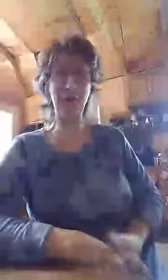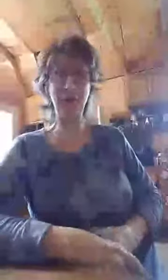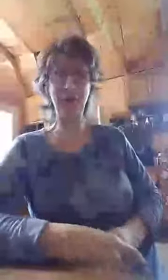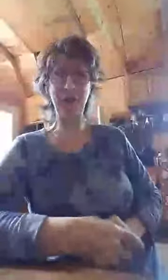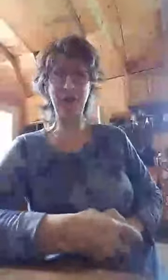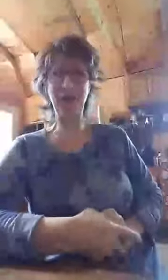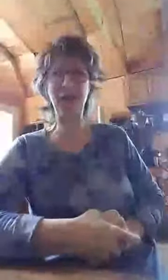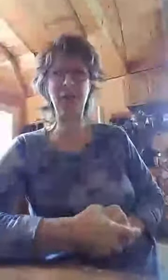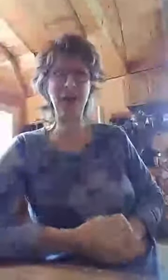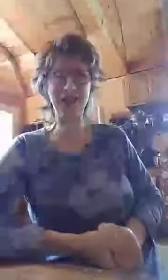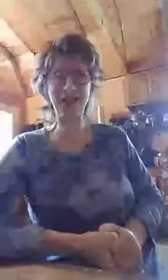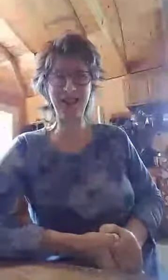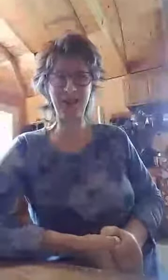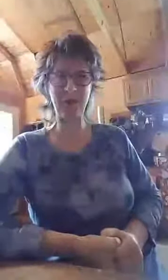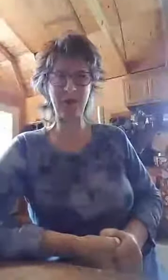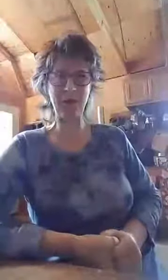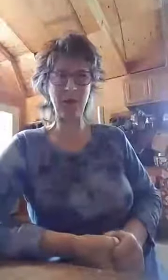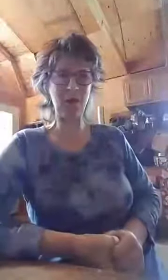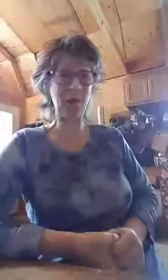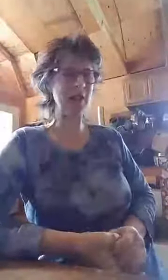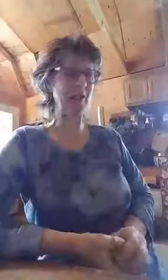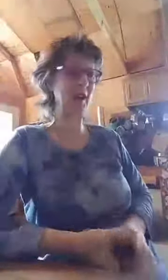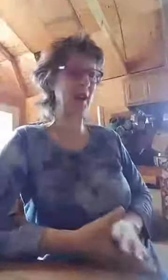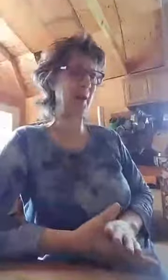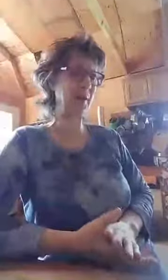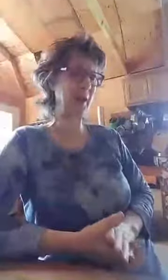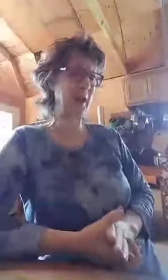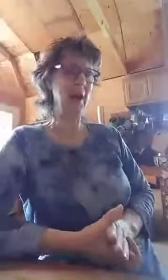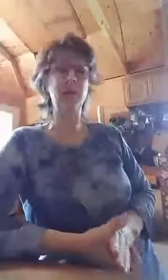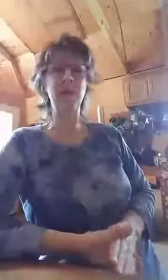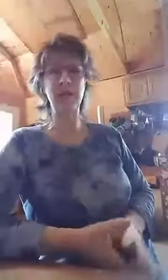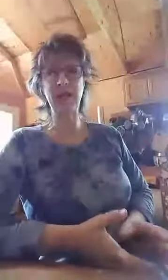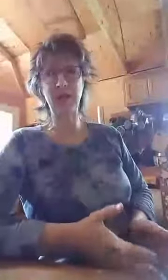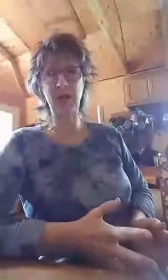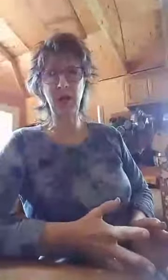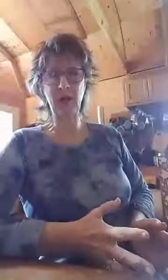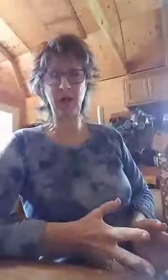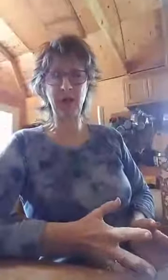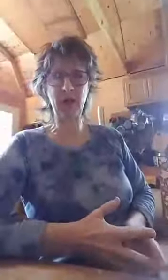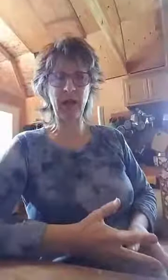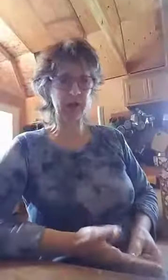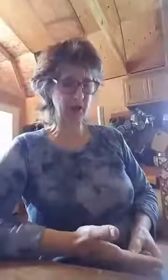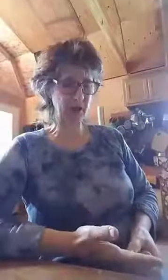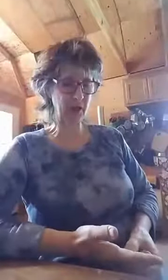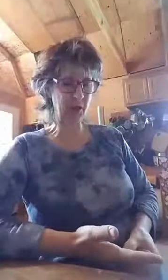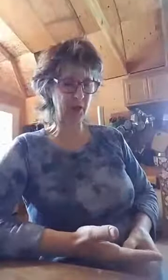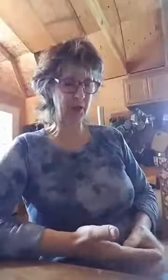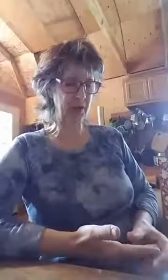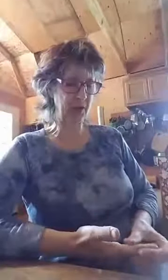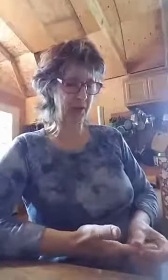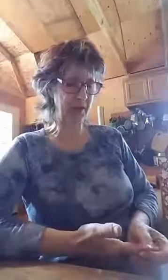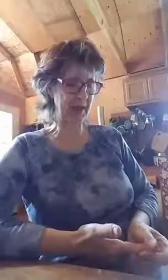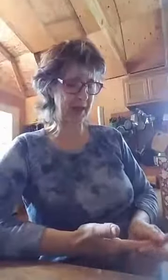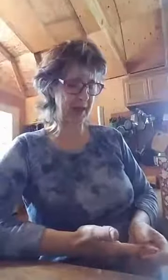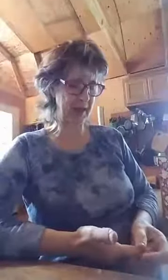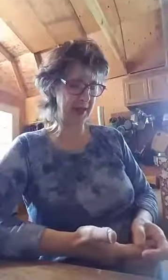probably aren't watching that normally would be watching right now. But this is going to be a quick video and you can share it with your social media sites.